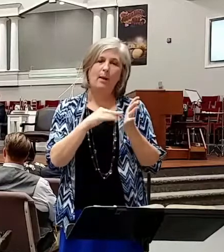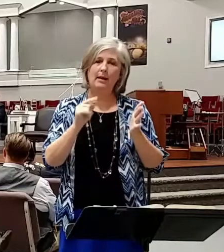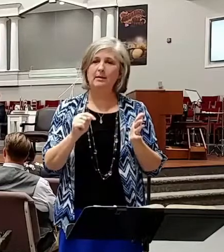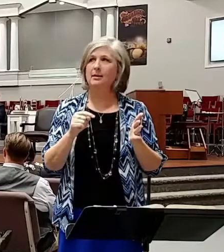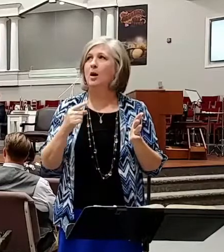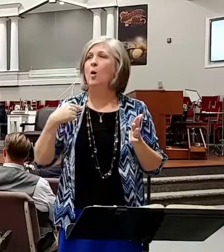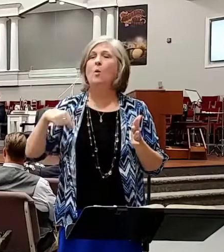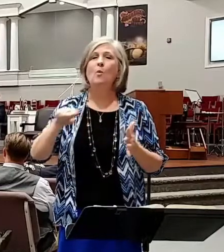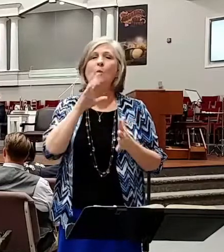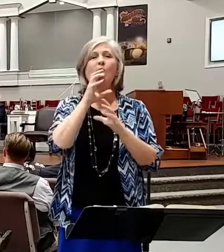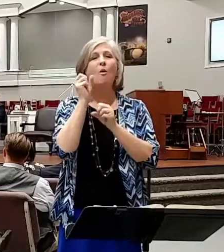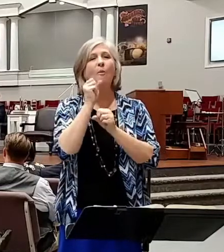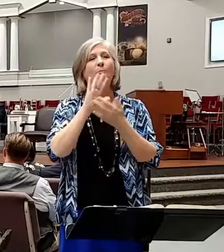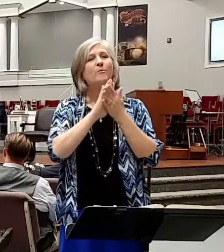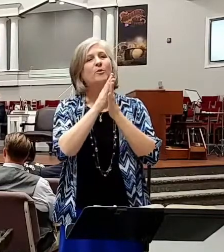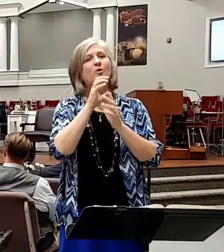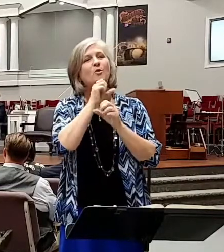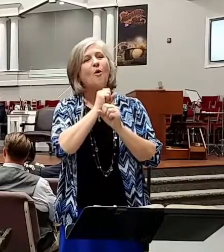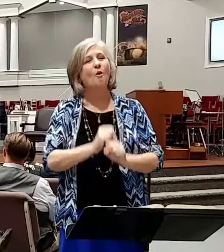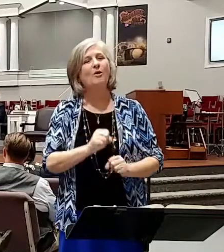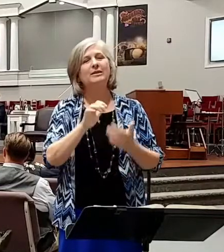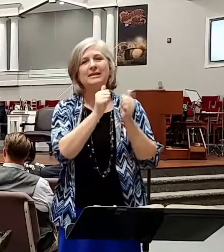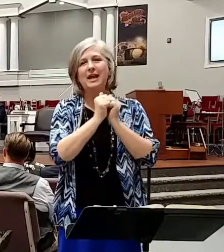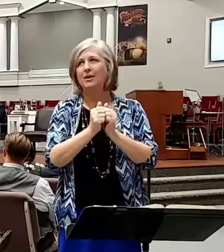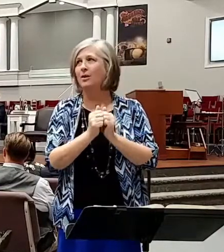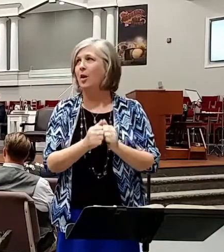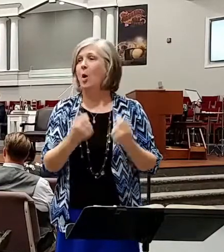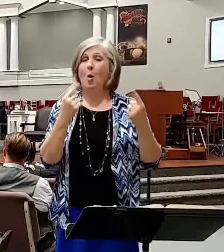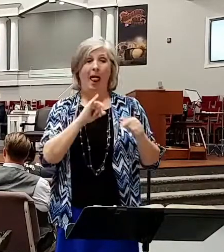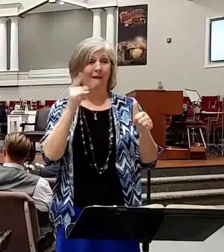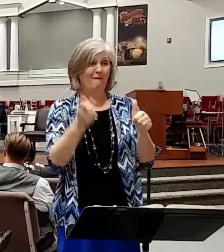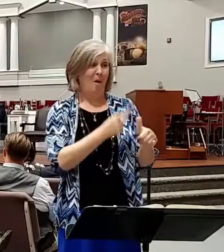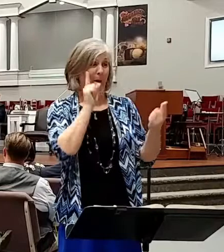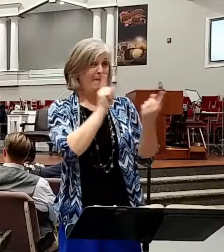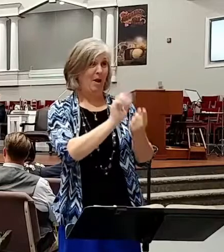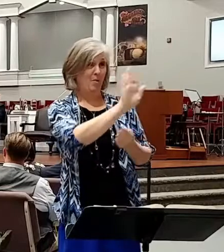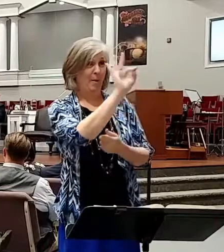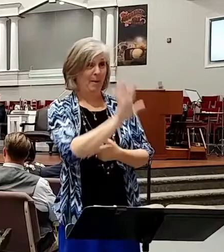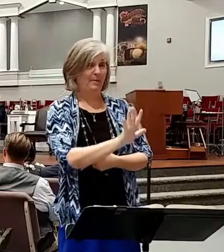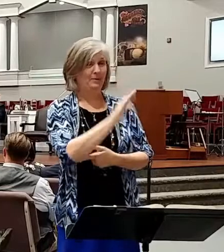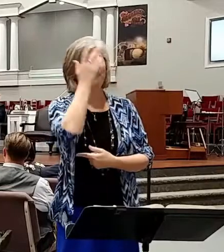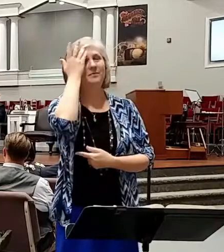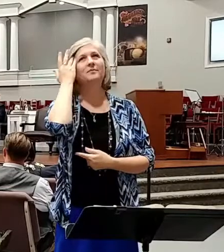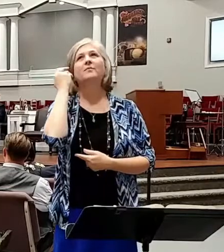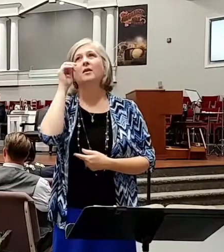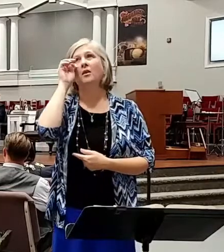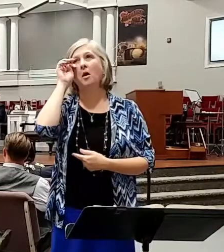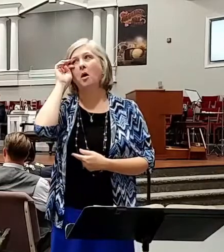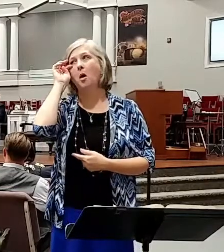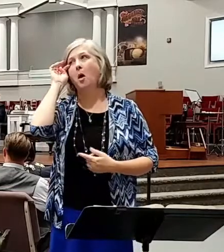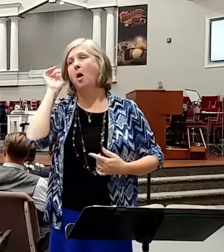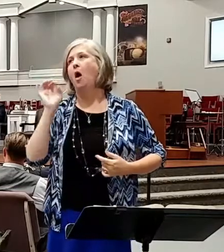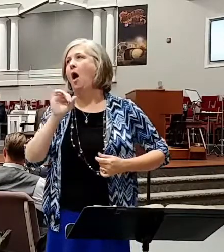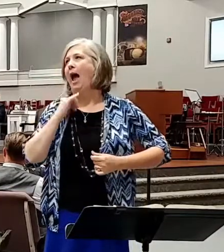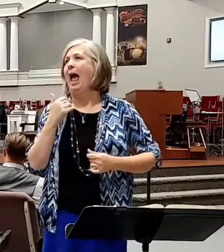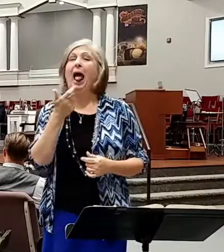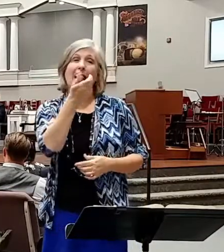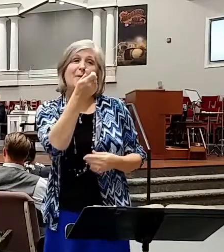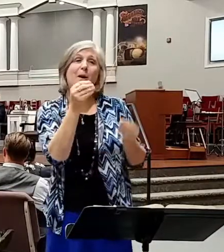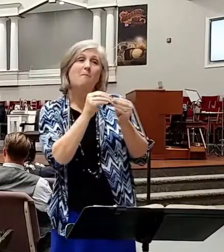together. We have, I mean, when I first met your pastor, I had a little more hair and